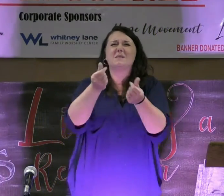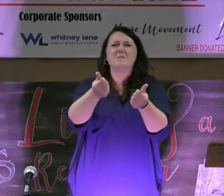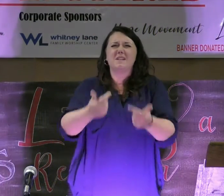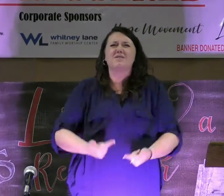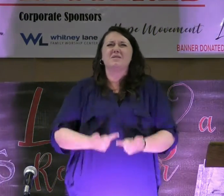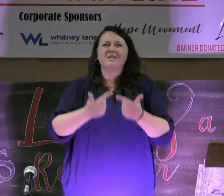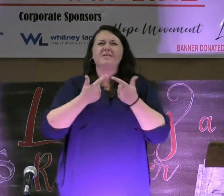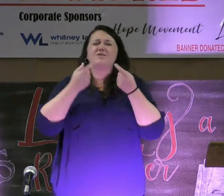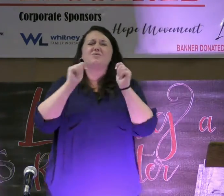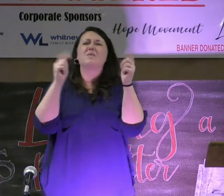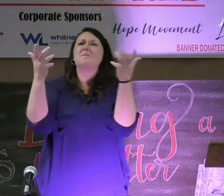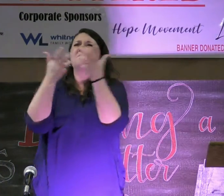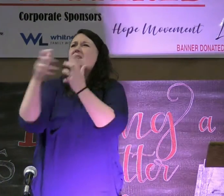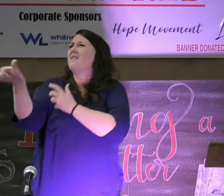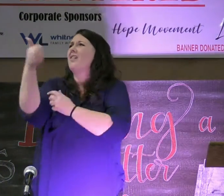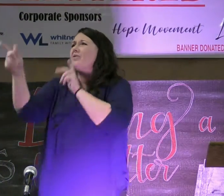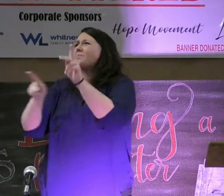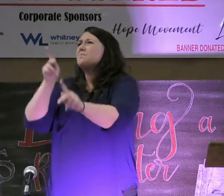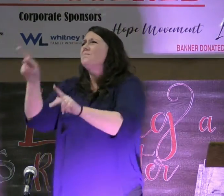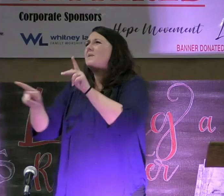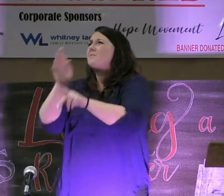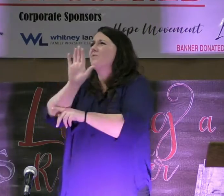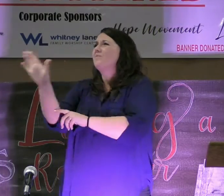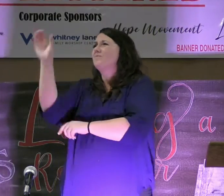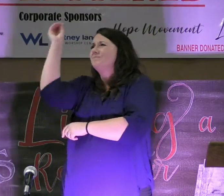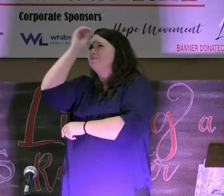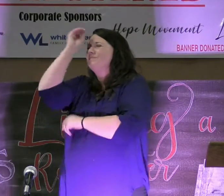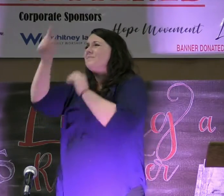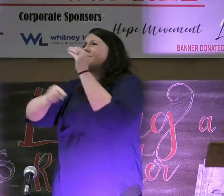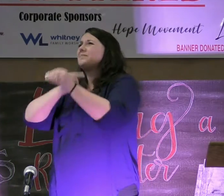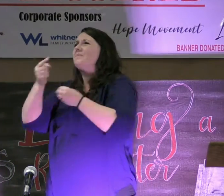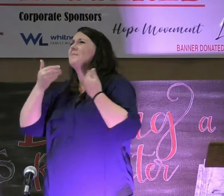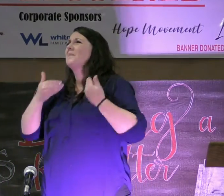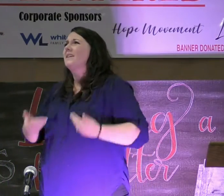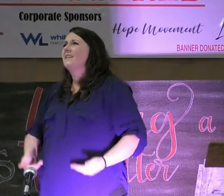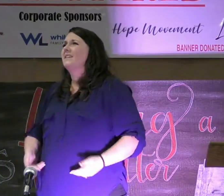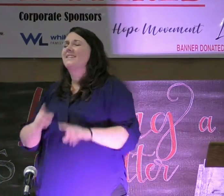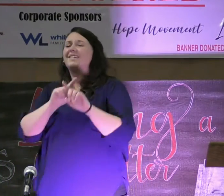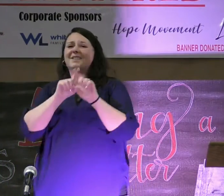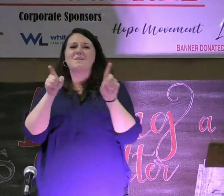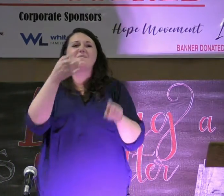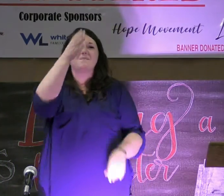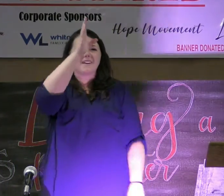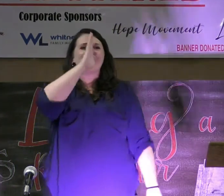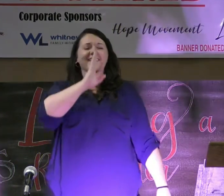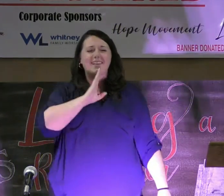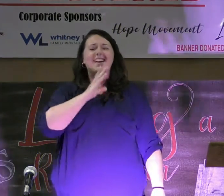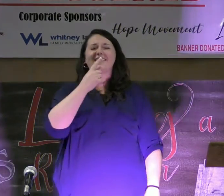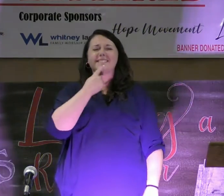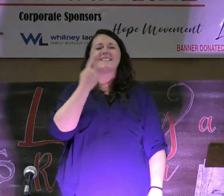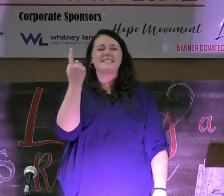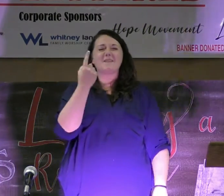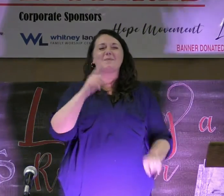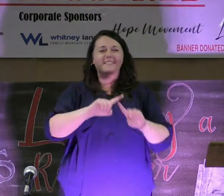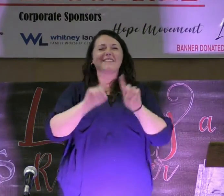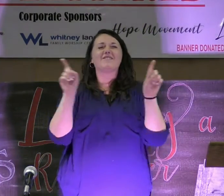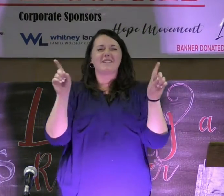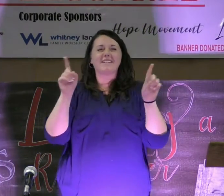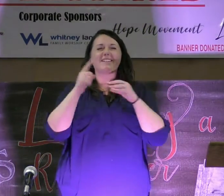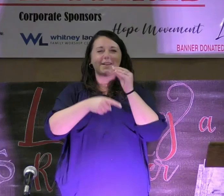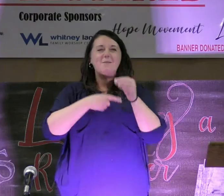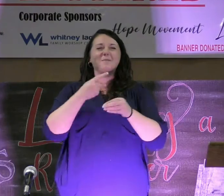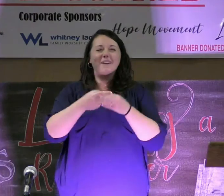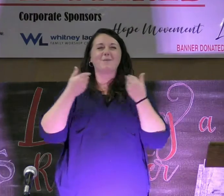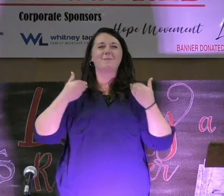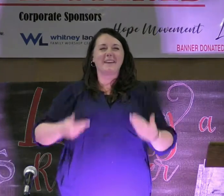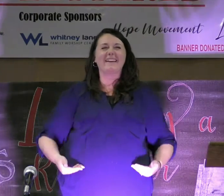up to whatever others say over me. But God says something else about